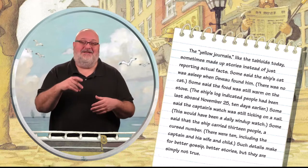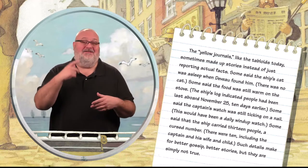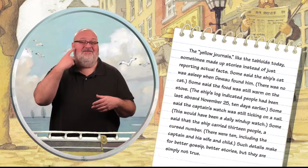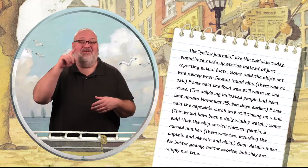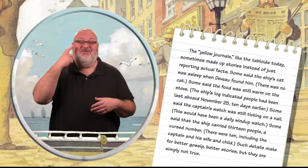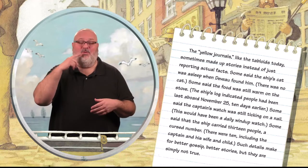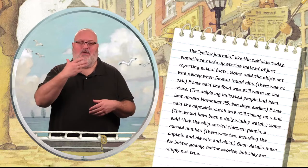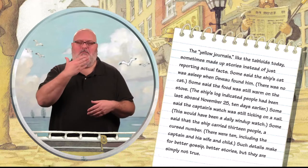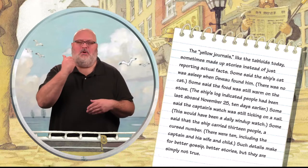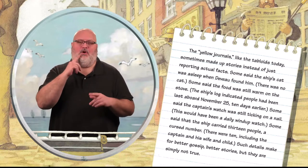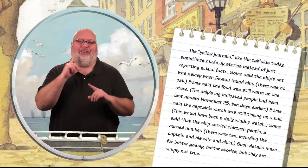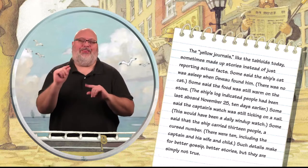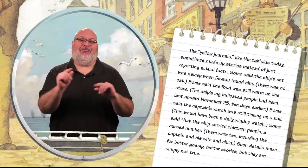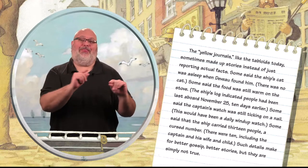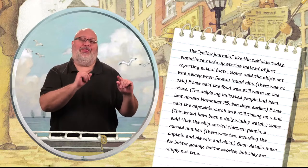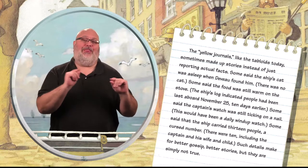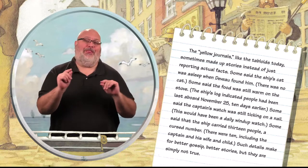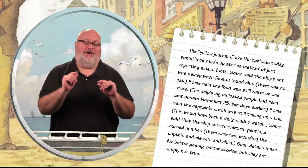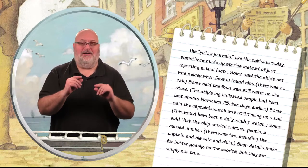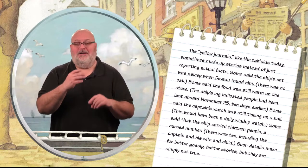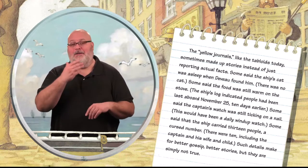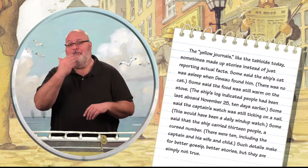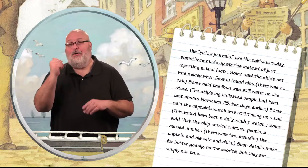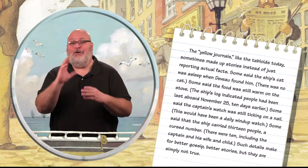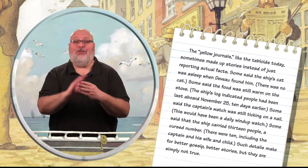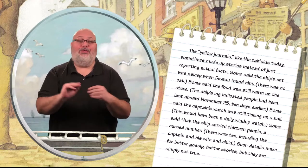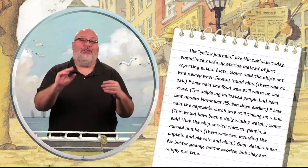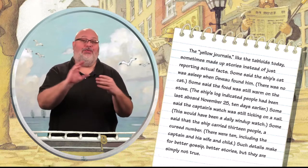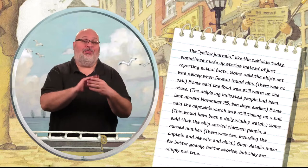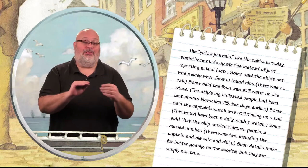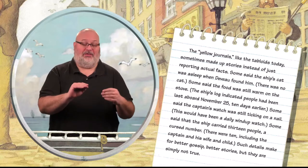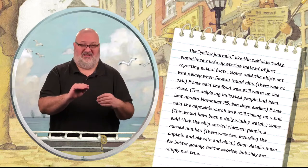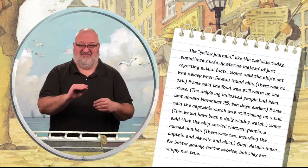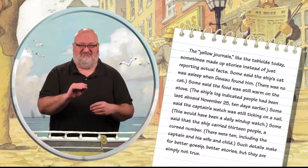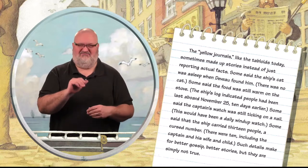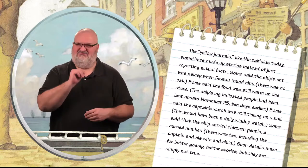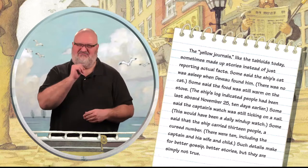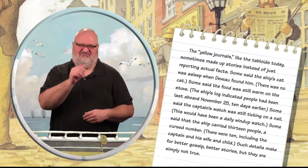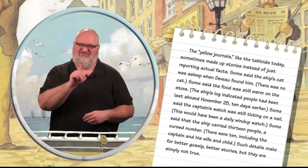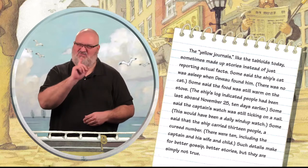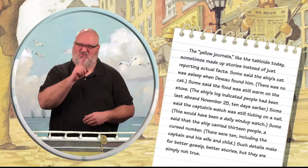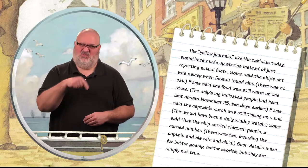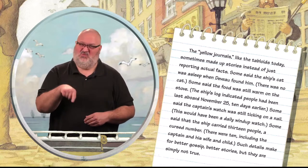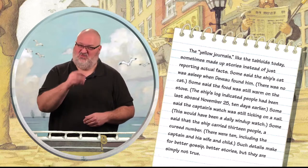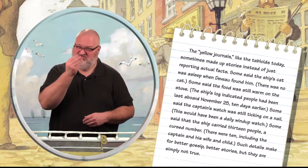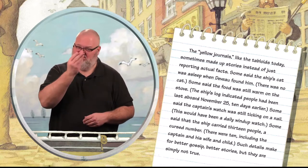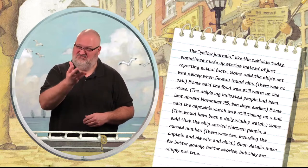Such details make for better gossip, better stories, but they are simply not true.